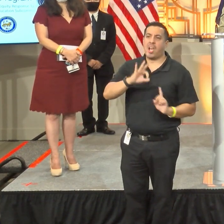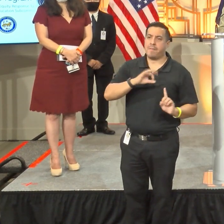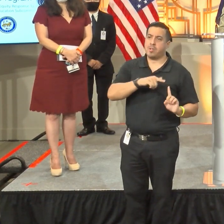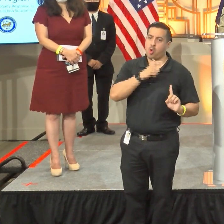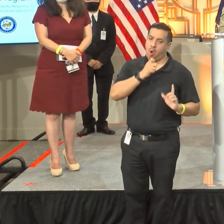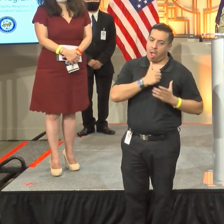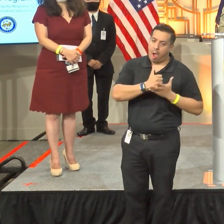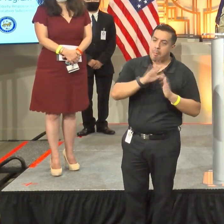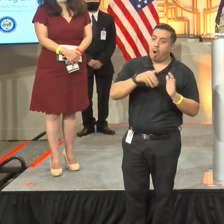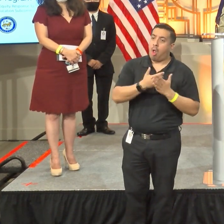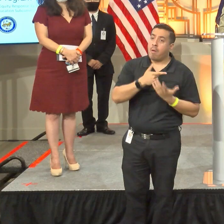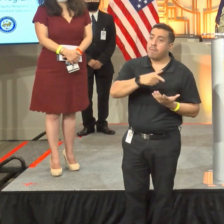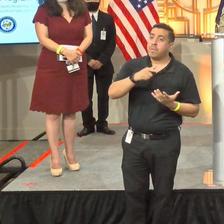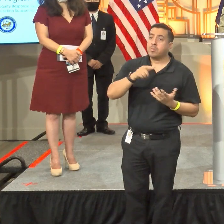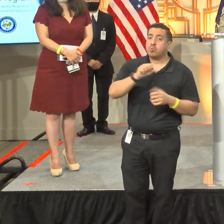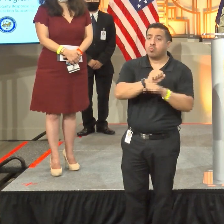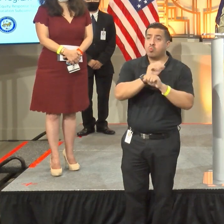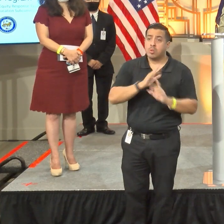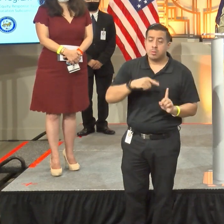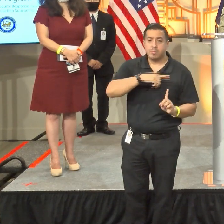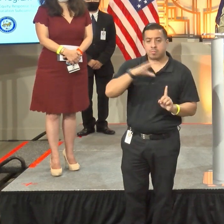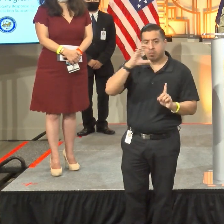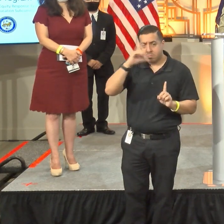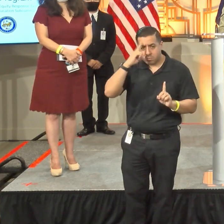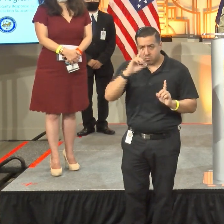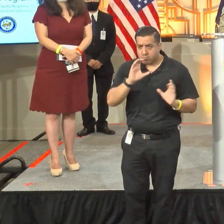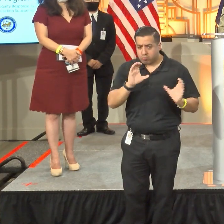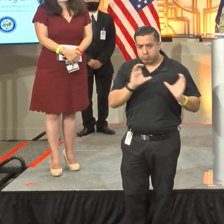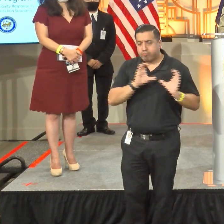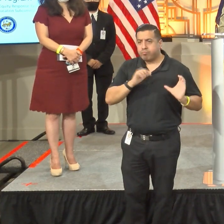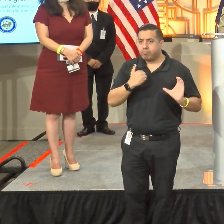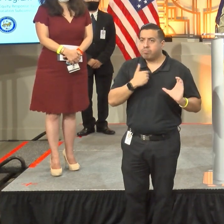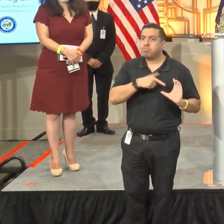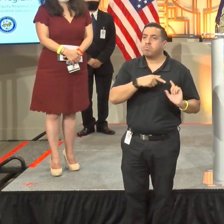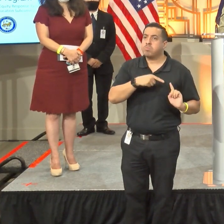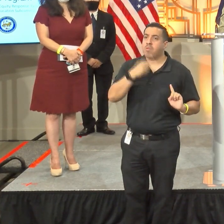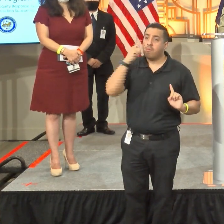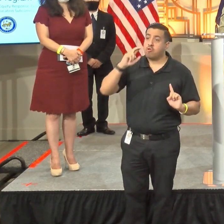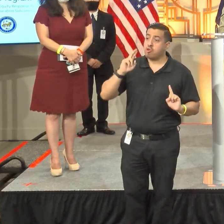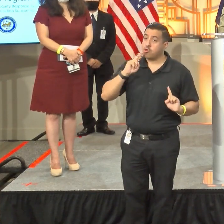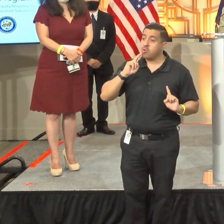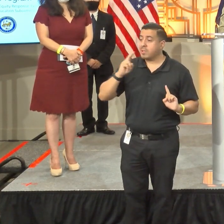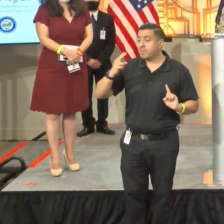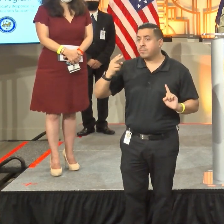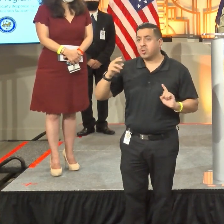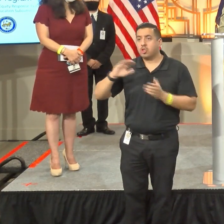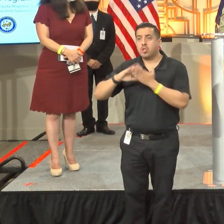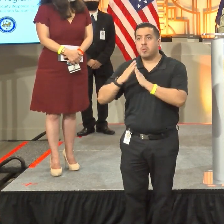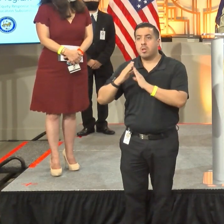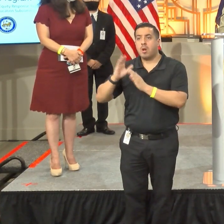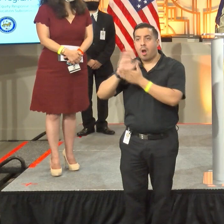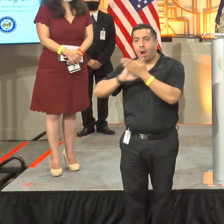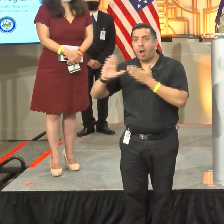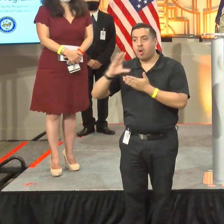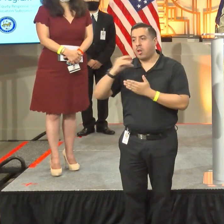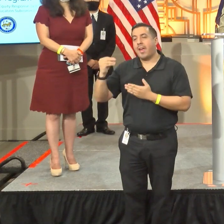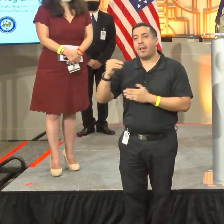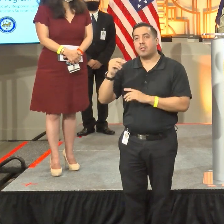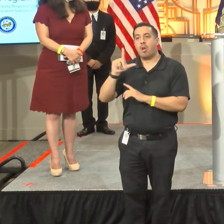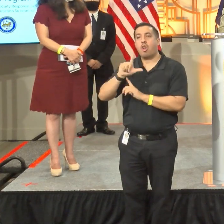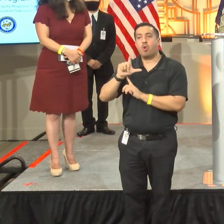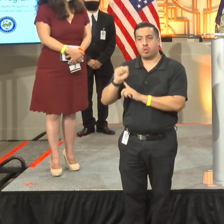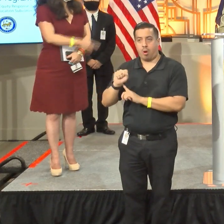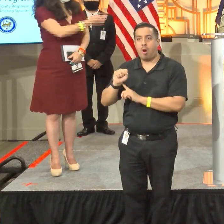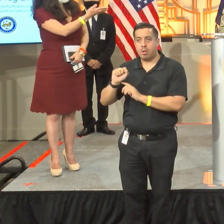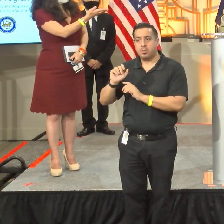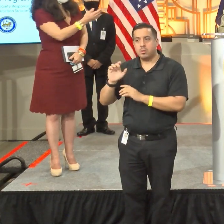community health worker and contact tracing certifications at either Houston Community College or Lone Star College. And we have a representative